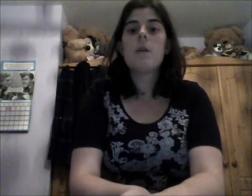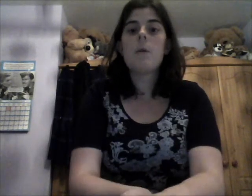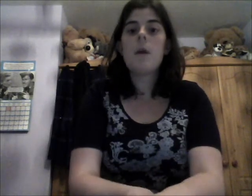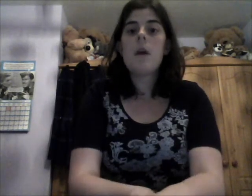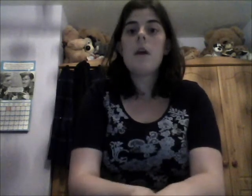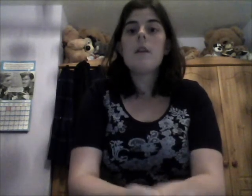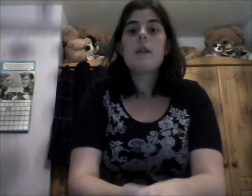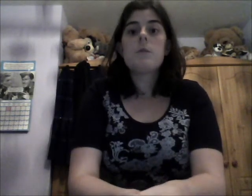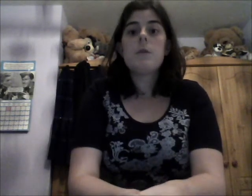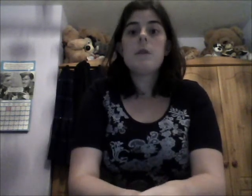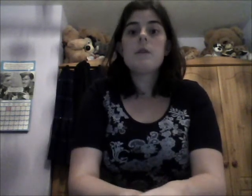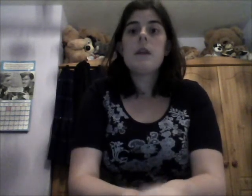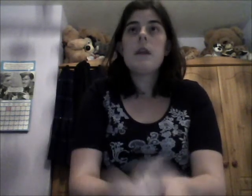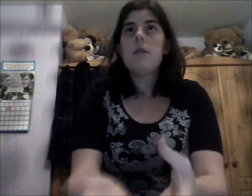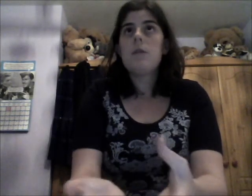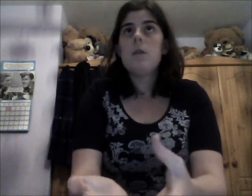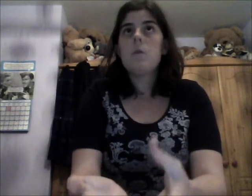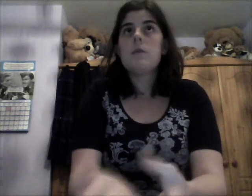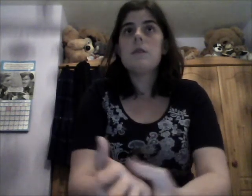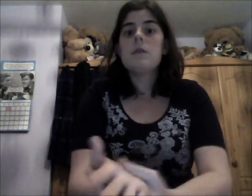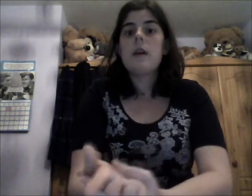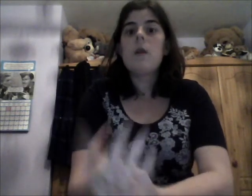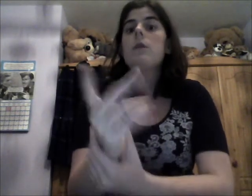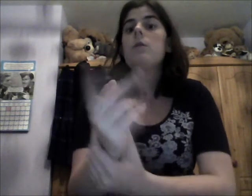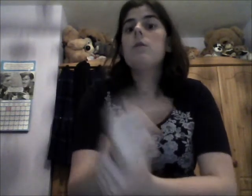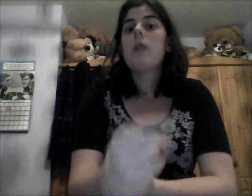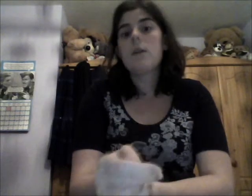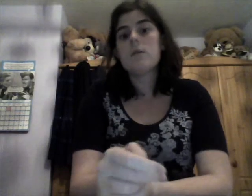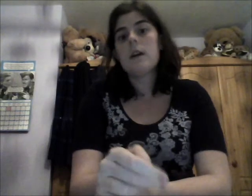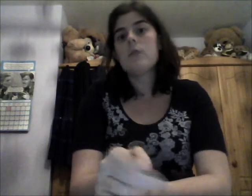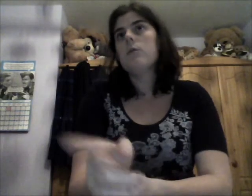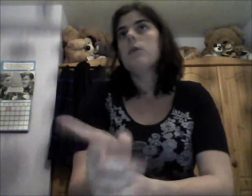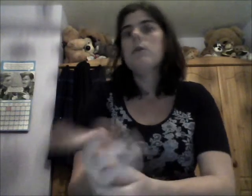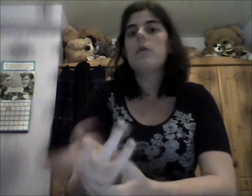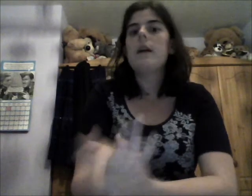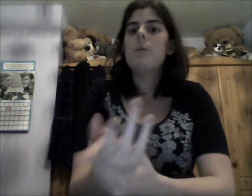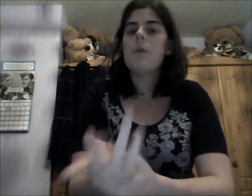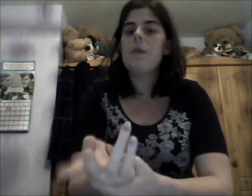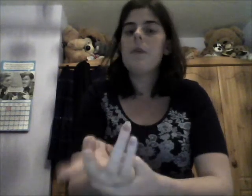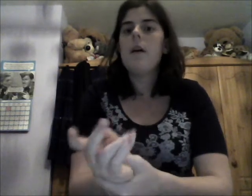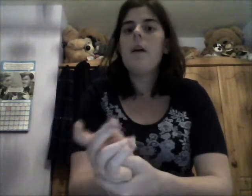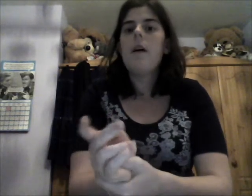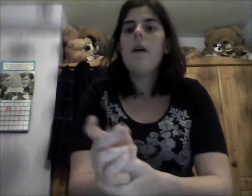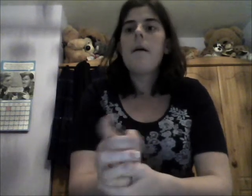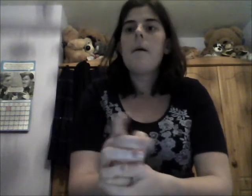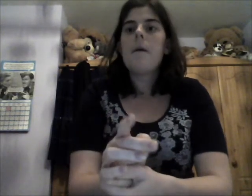So, that's what you can say if you wanted to say, oh, you look like your dad, oh, you look like your brother. Um,